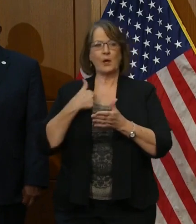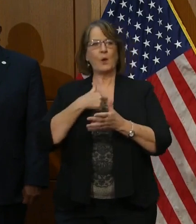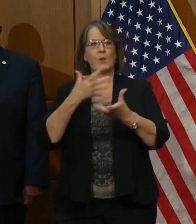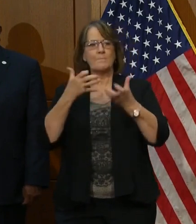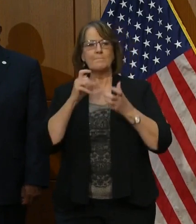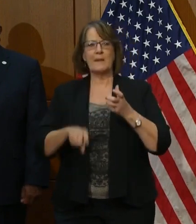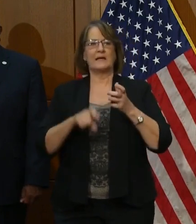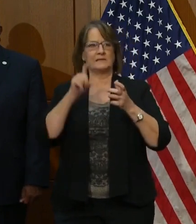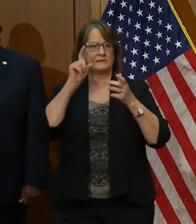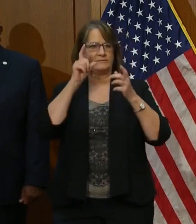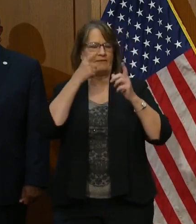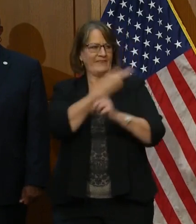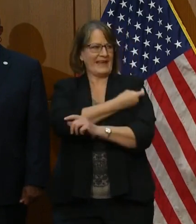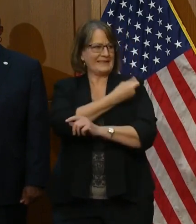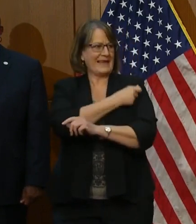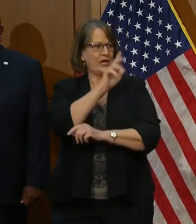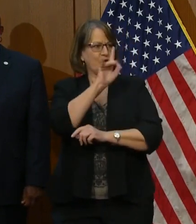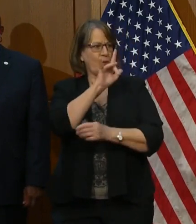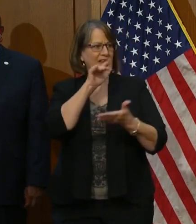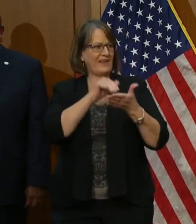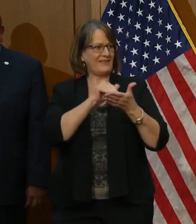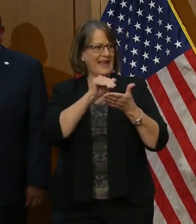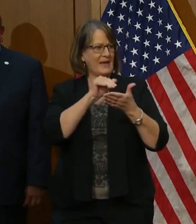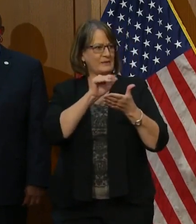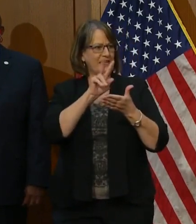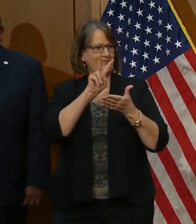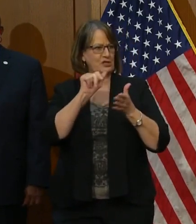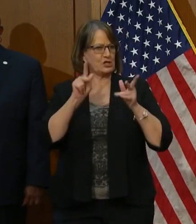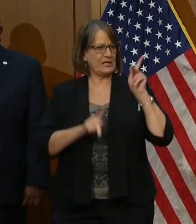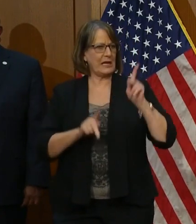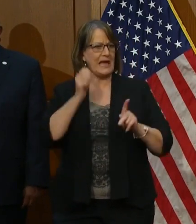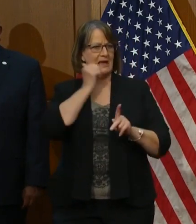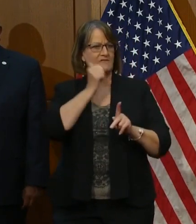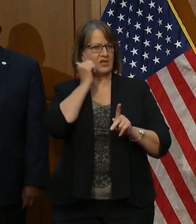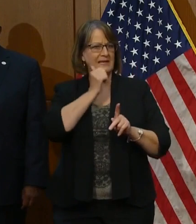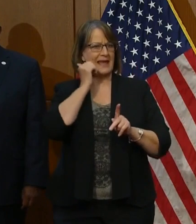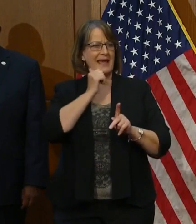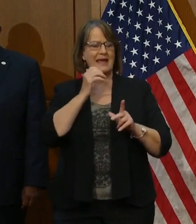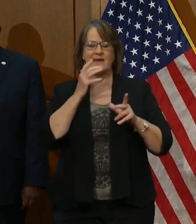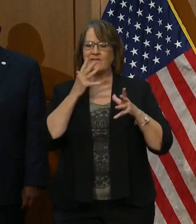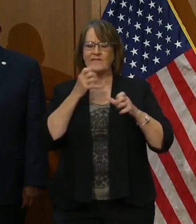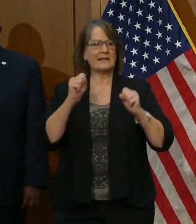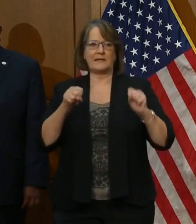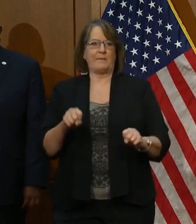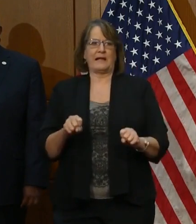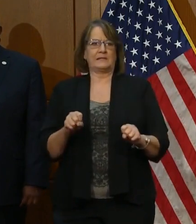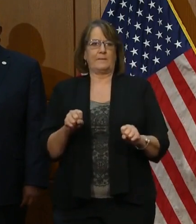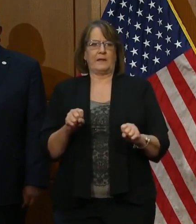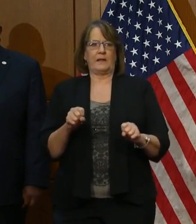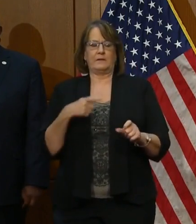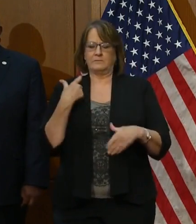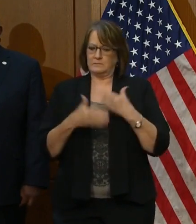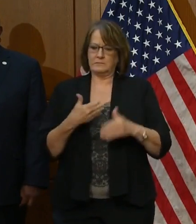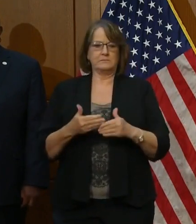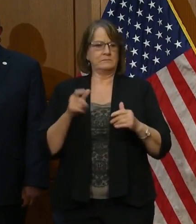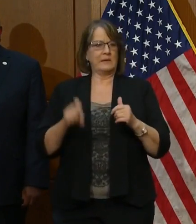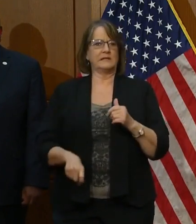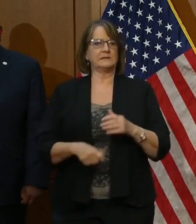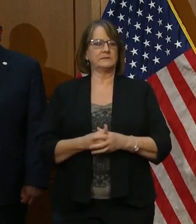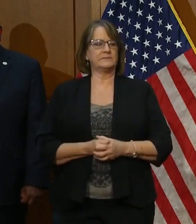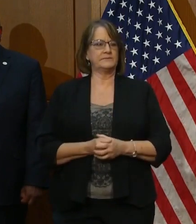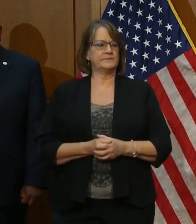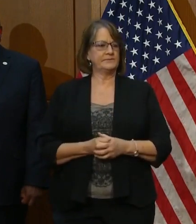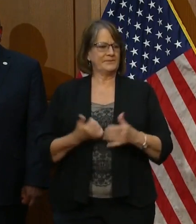25,000 Virginians a day as quickly as possible. We currently are getting about